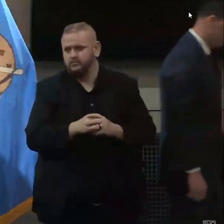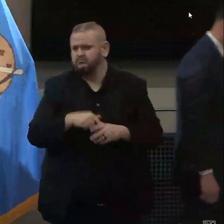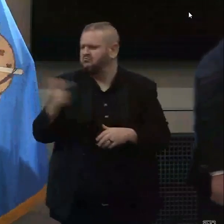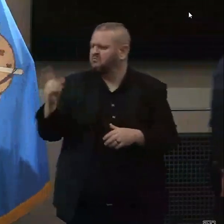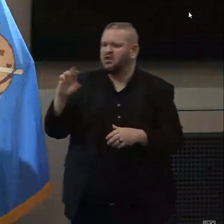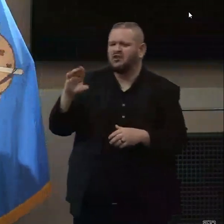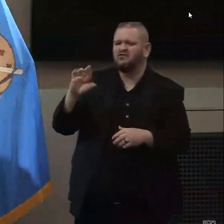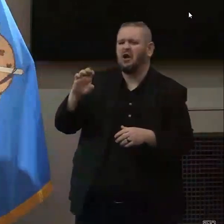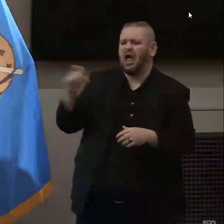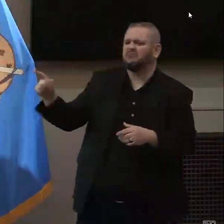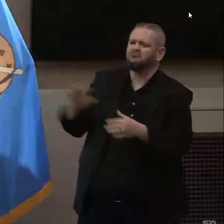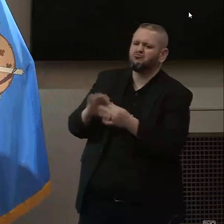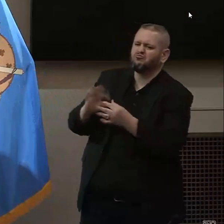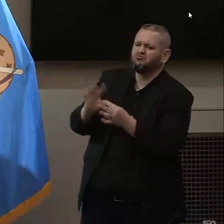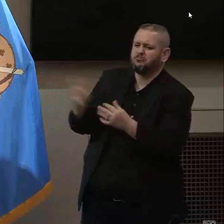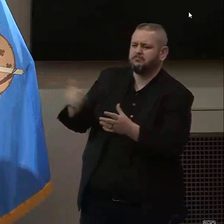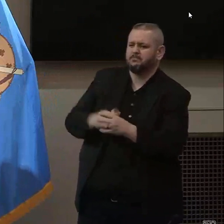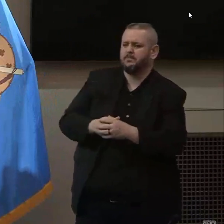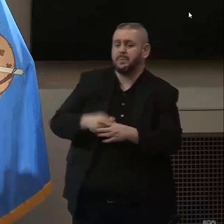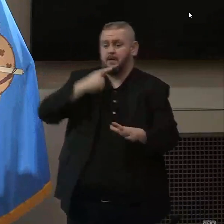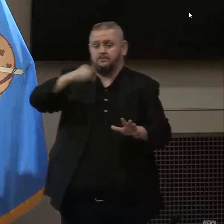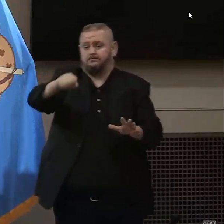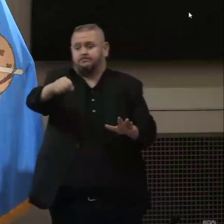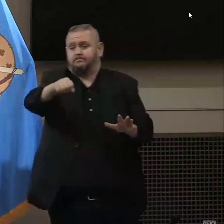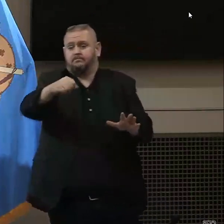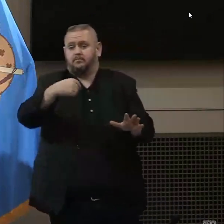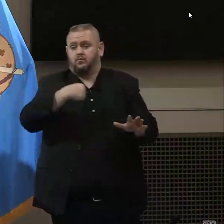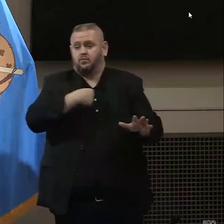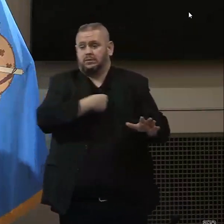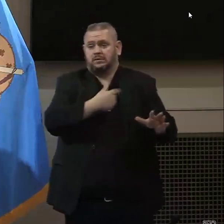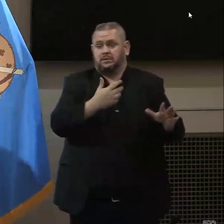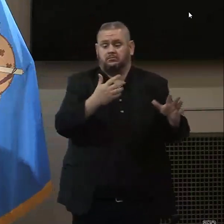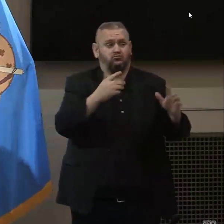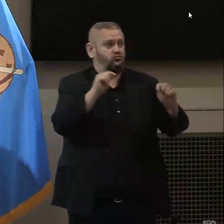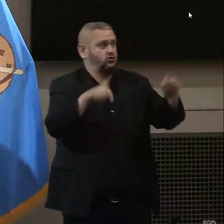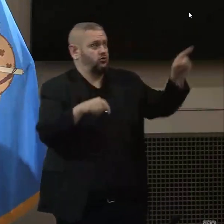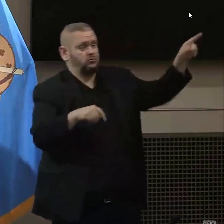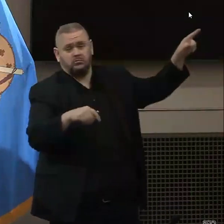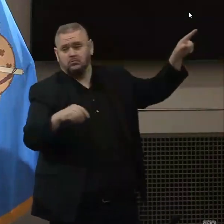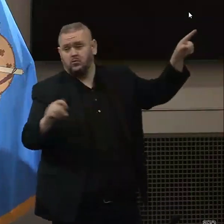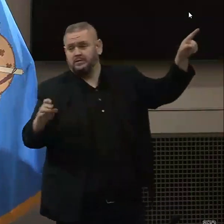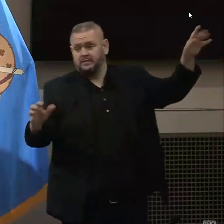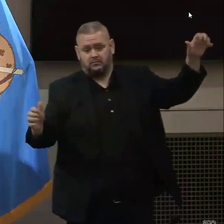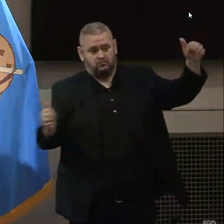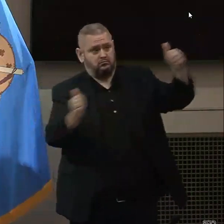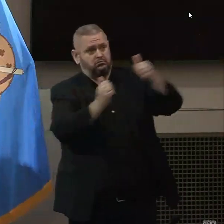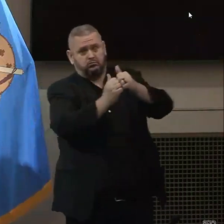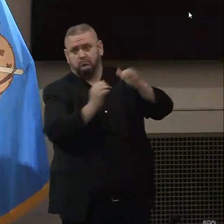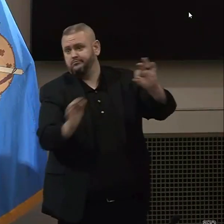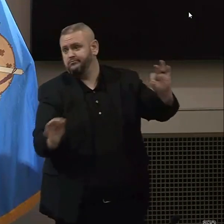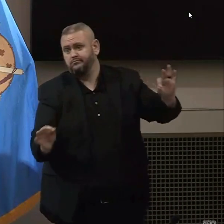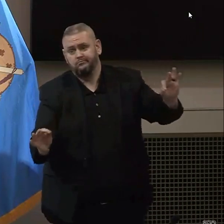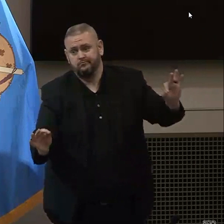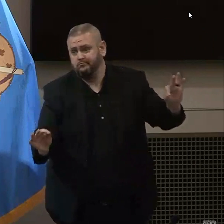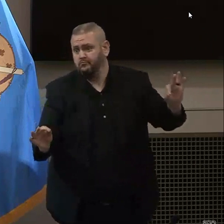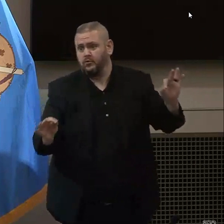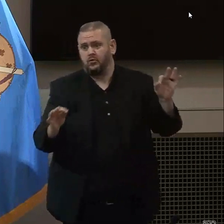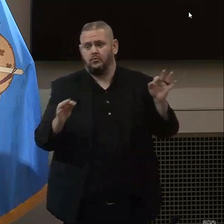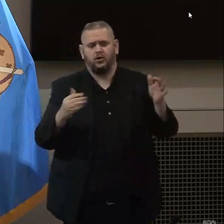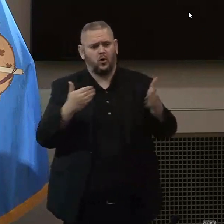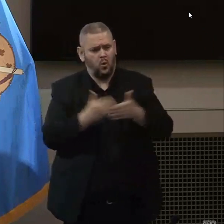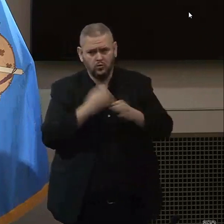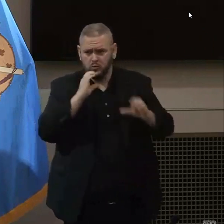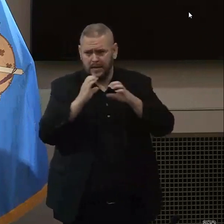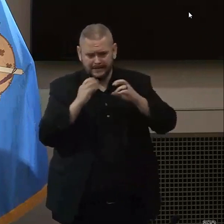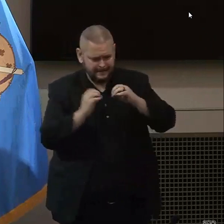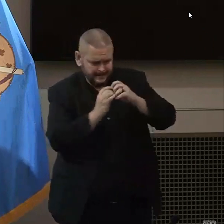Yeah, I mean, we all work together. We're in, you know, very close communication. But, you know,